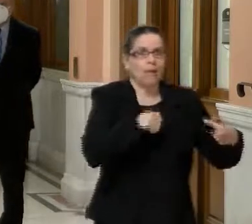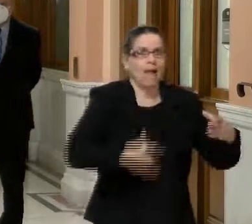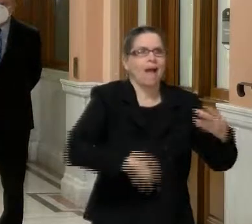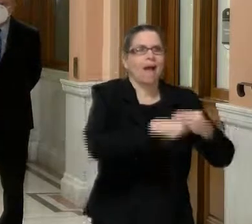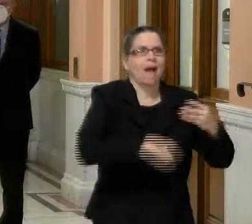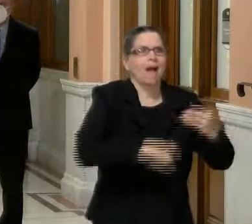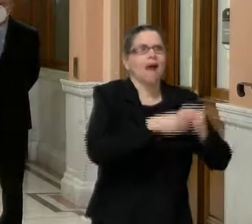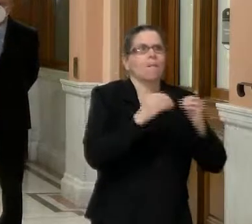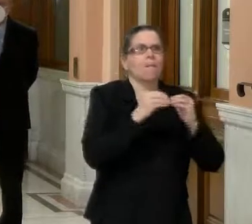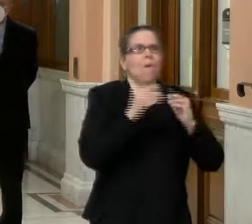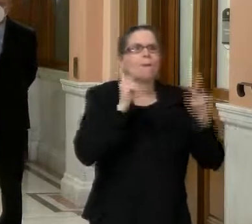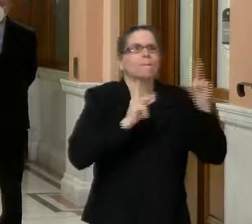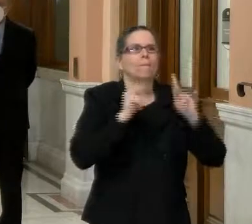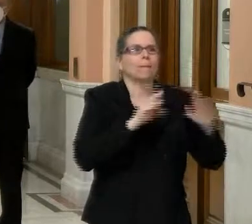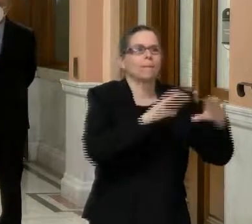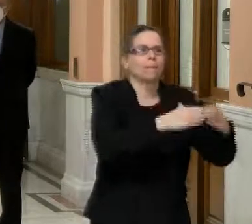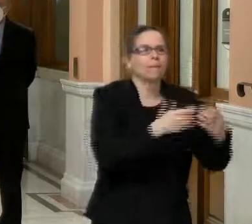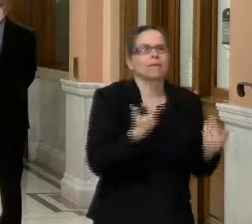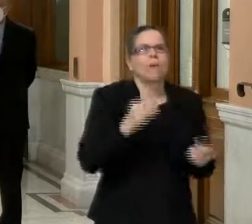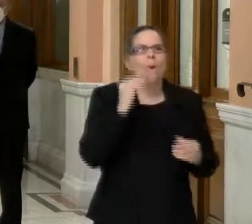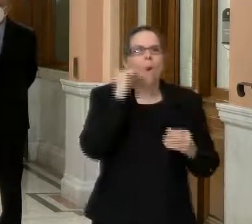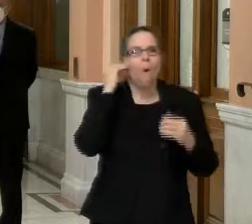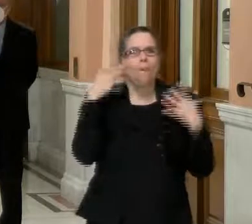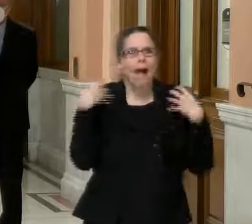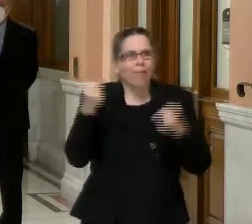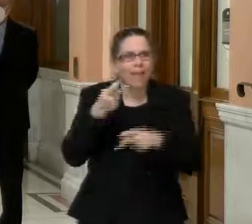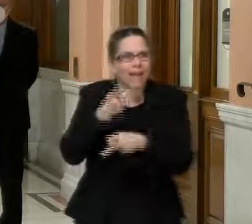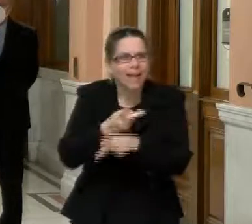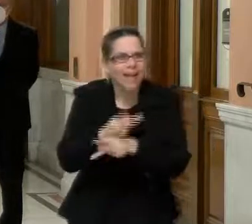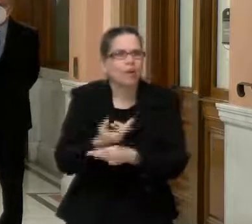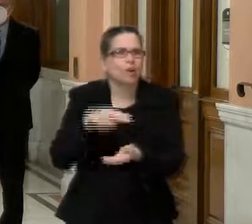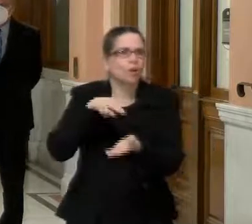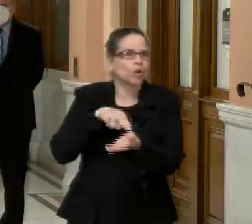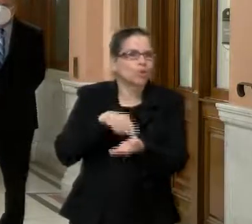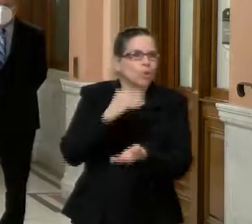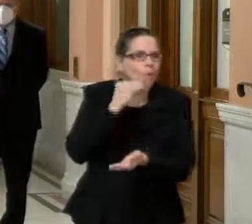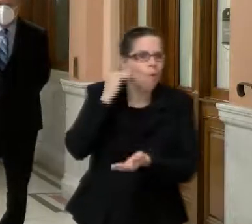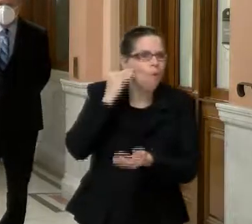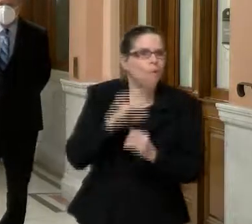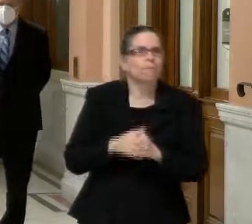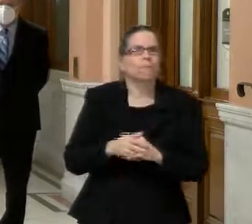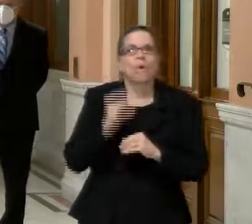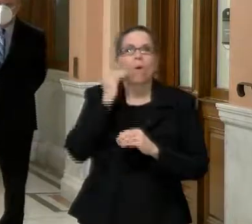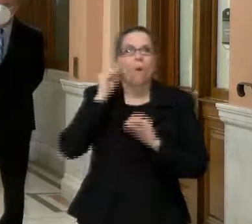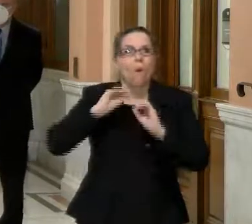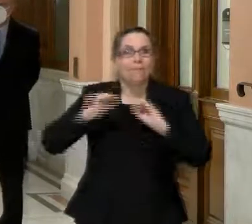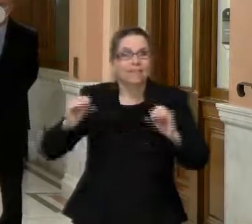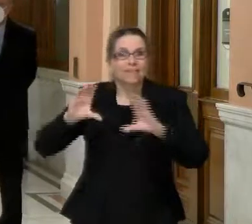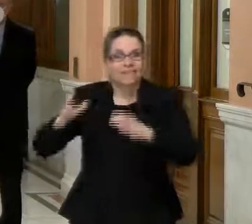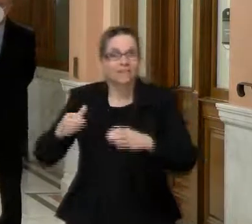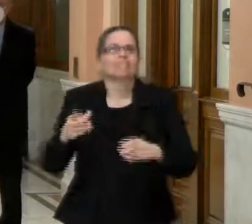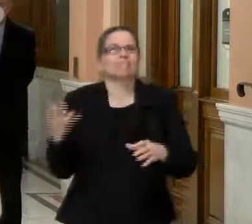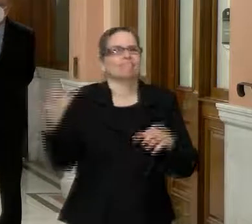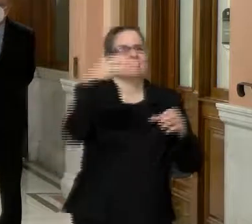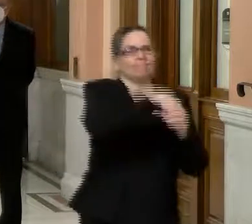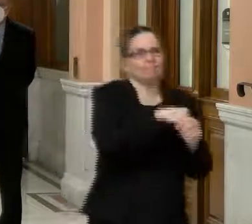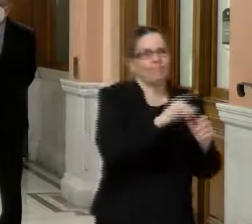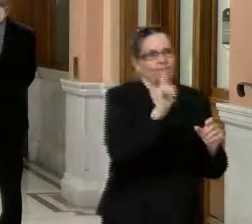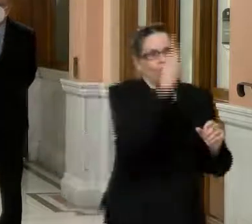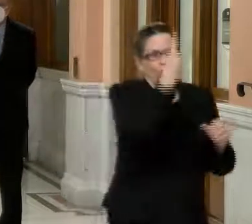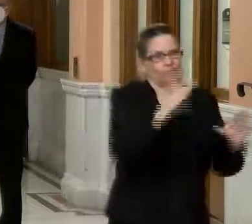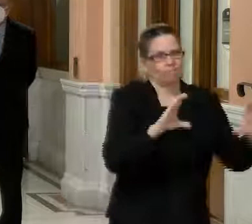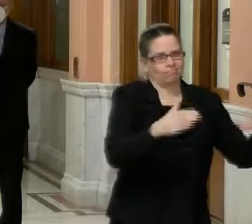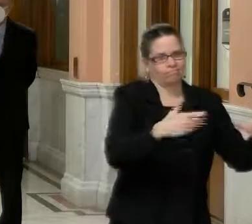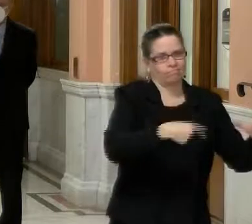home health workers, um, and the homeless population falls under that congregate, um, setting as